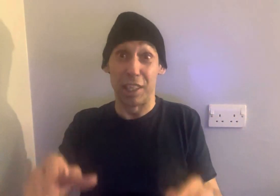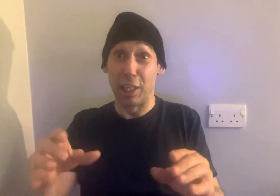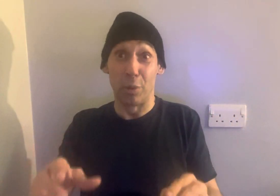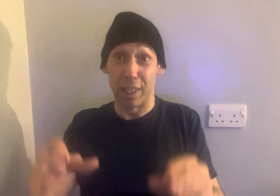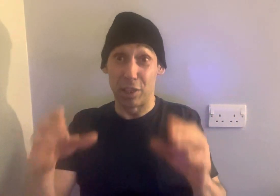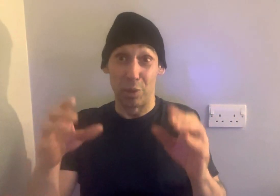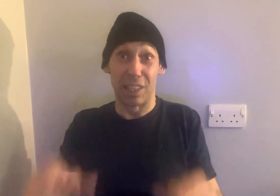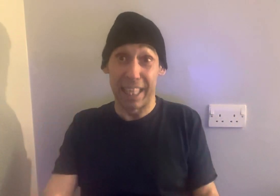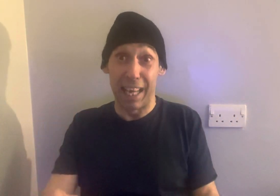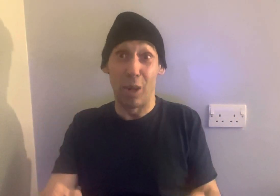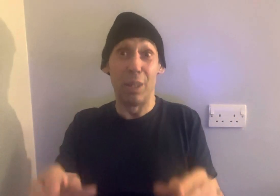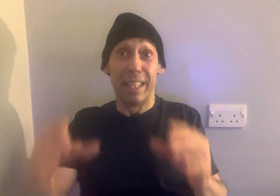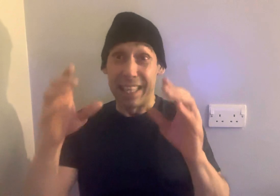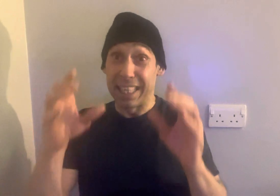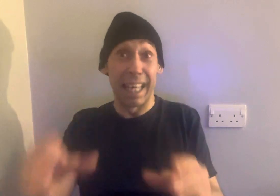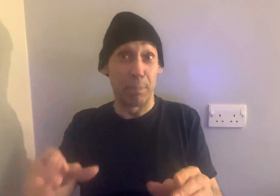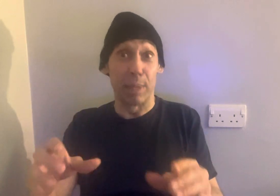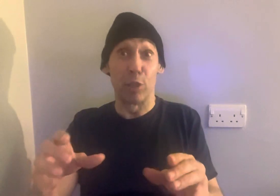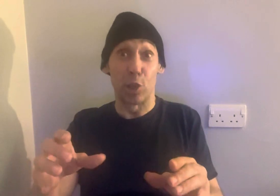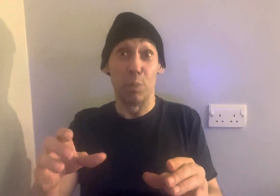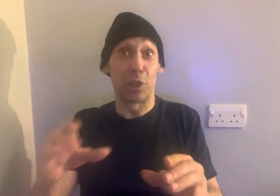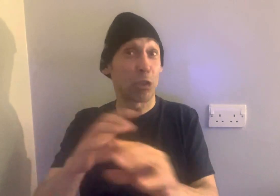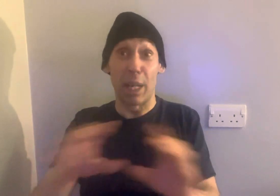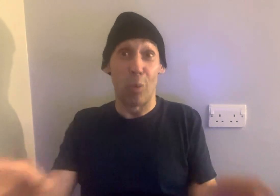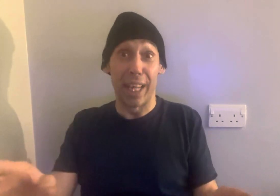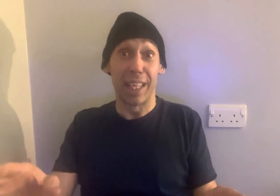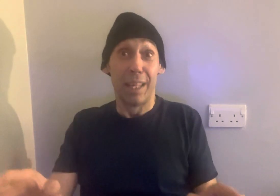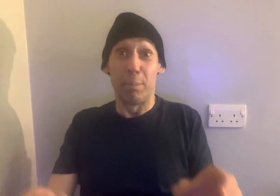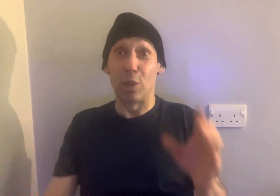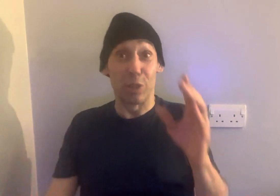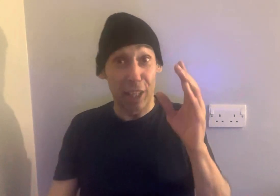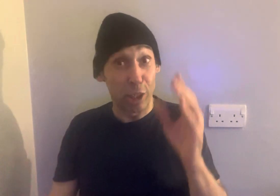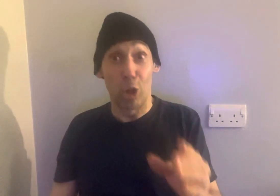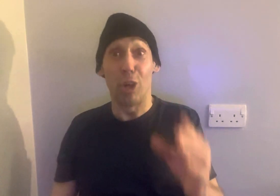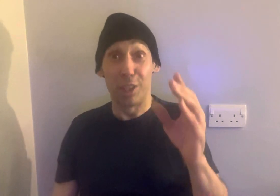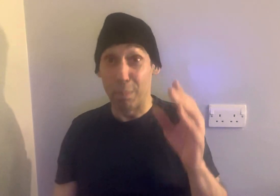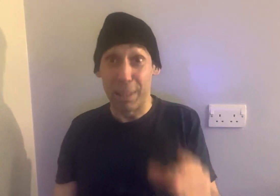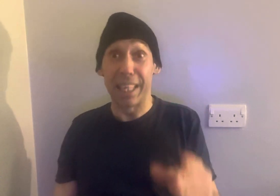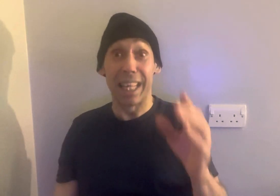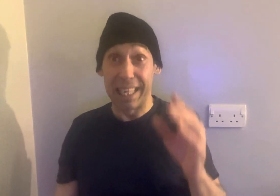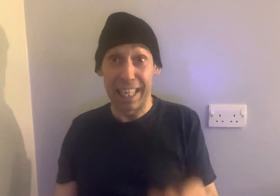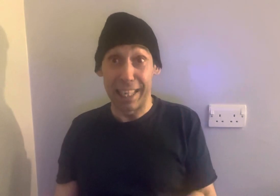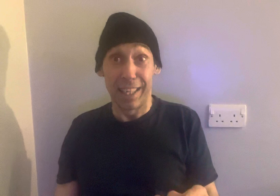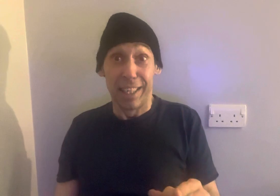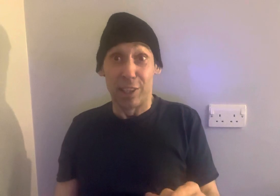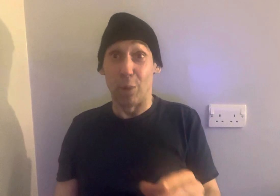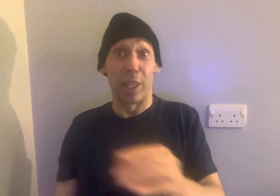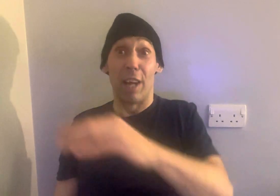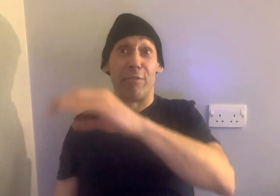They know that as soon as they get out, their game can resume straight away. Because they got the big link. So, they're going through